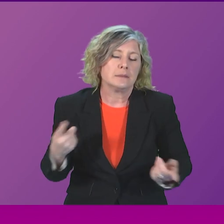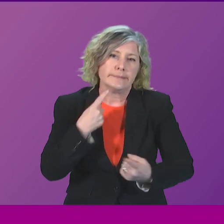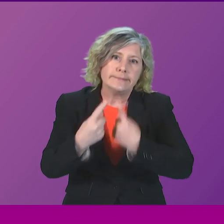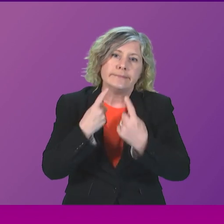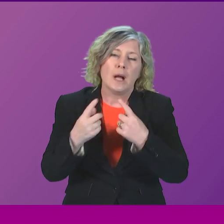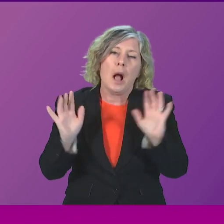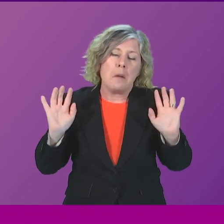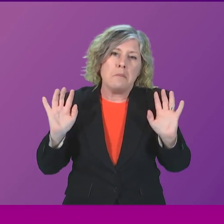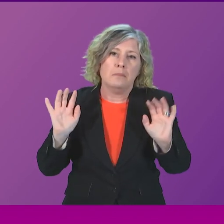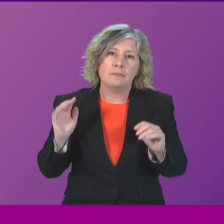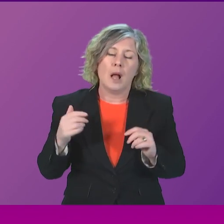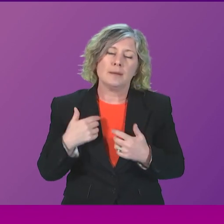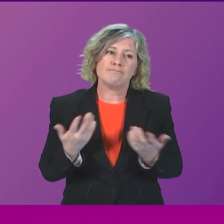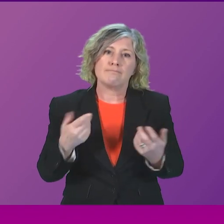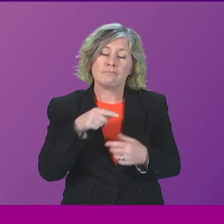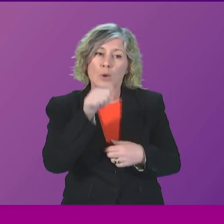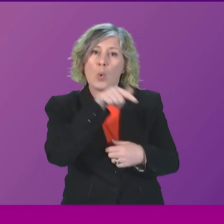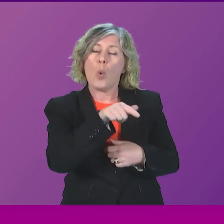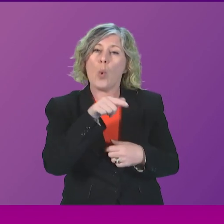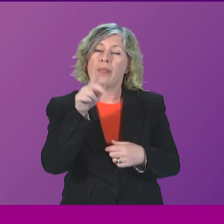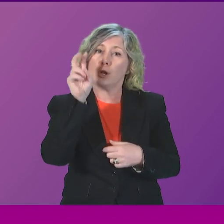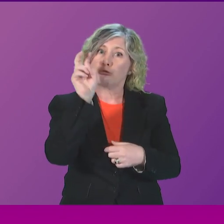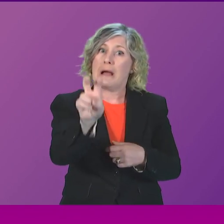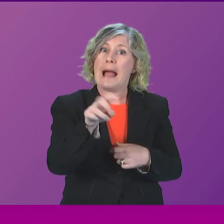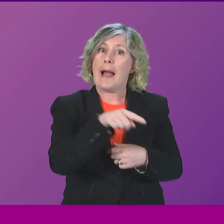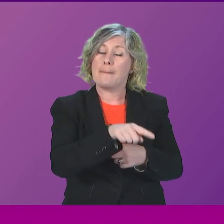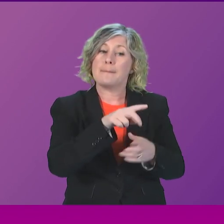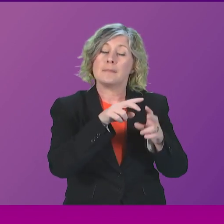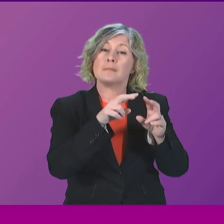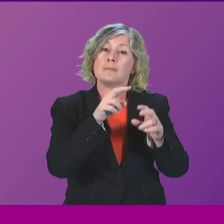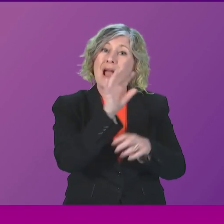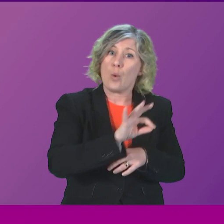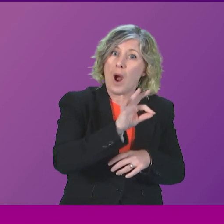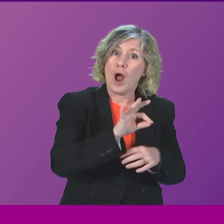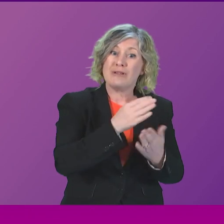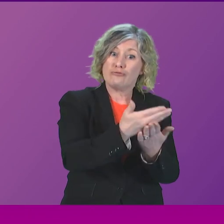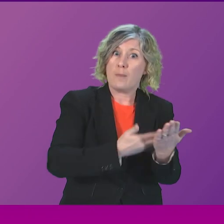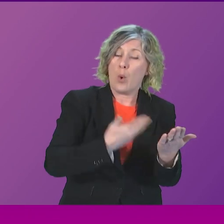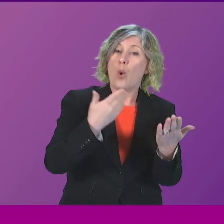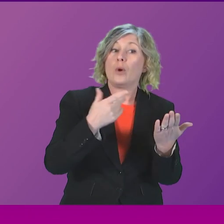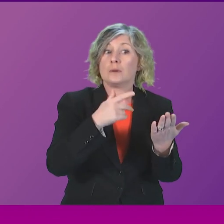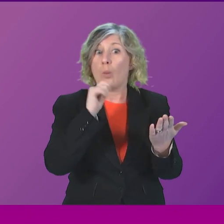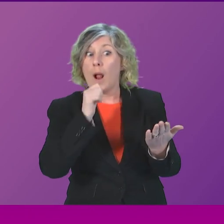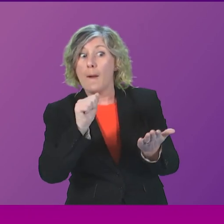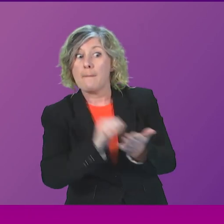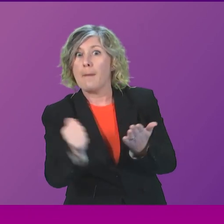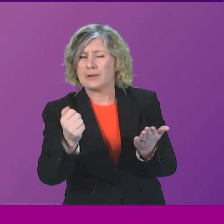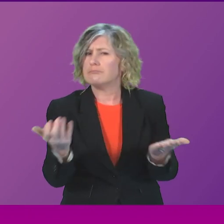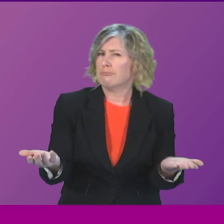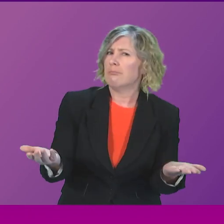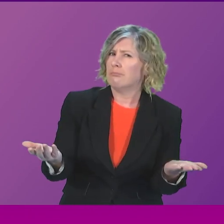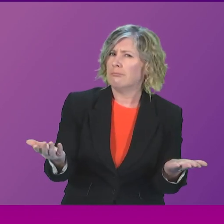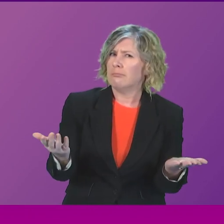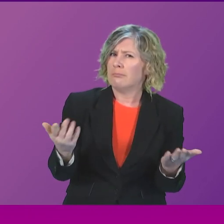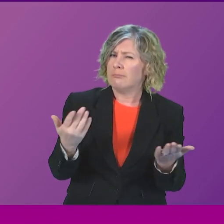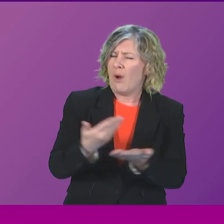is that when that trams inquiry is ready to be published, there will certainly be no objection from the Scottish Government, from me as